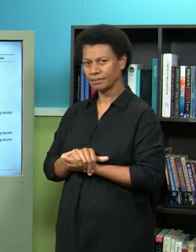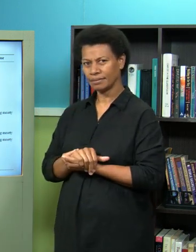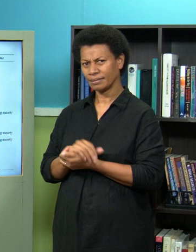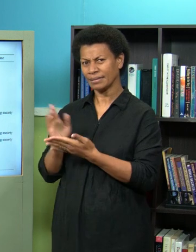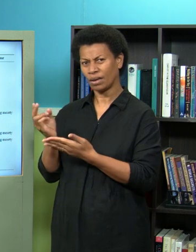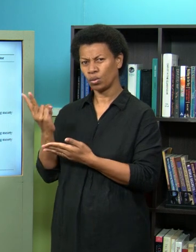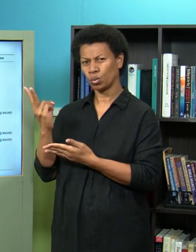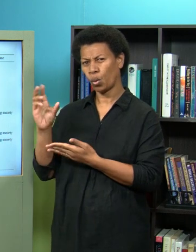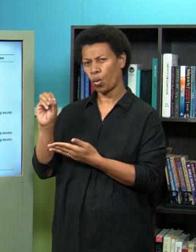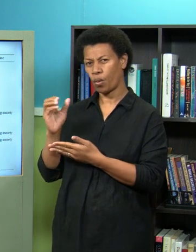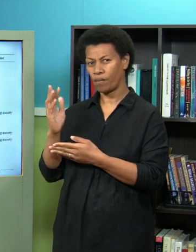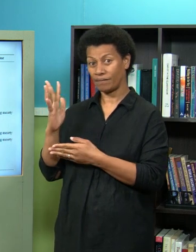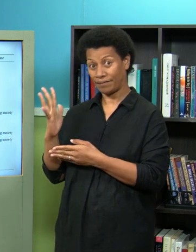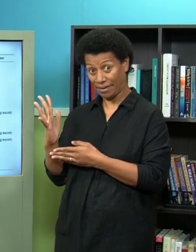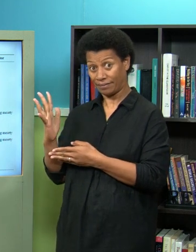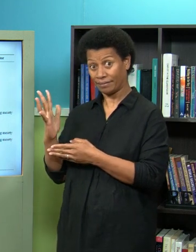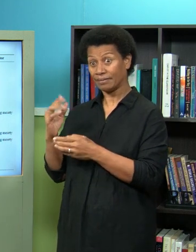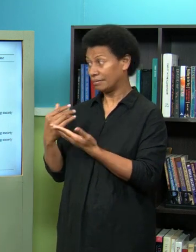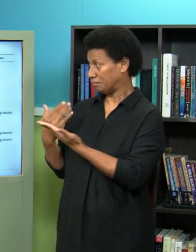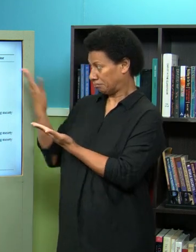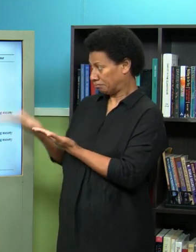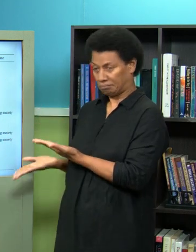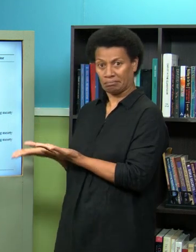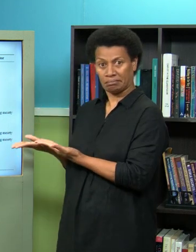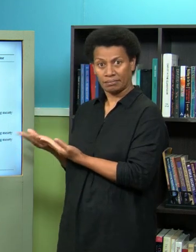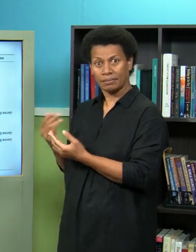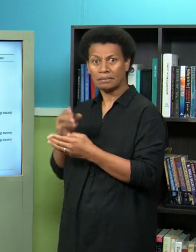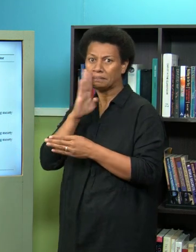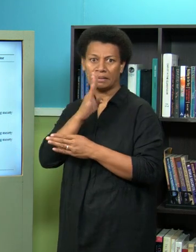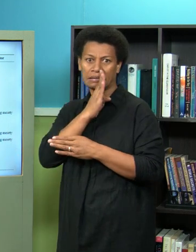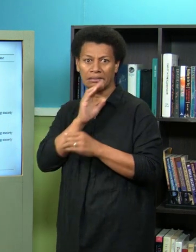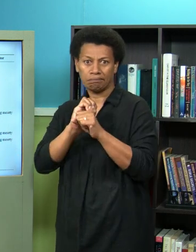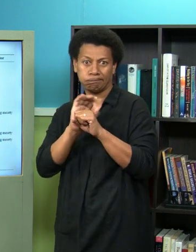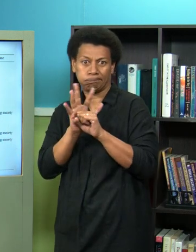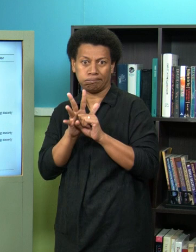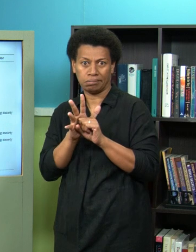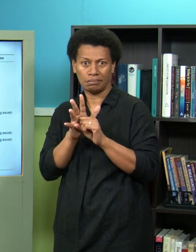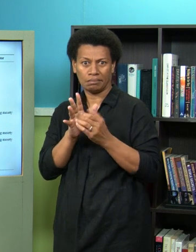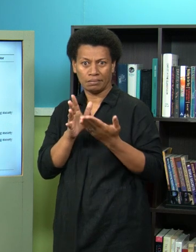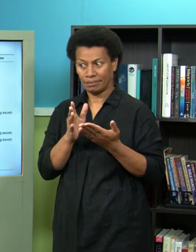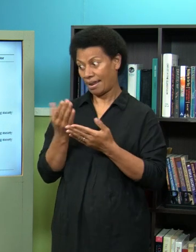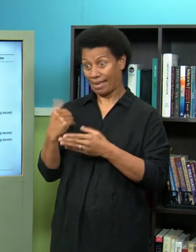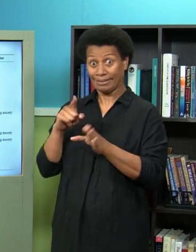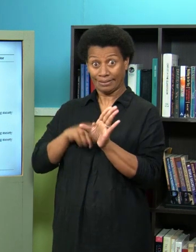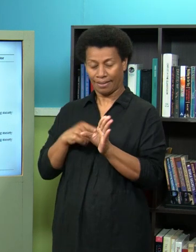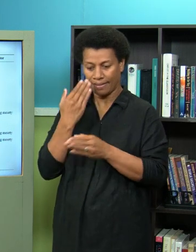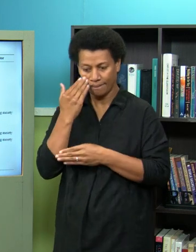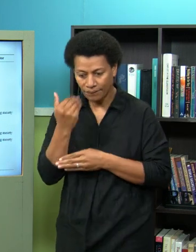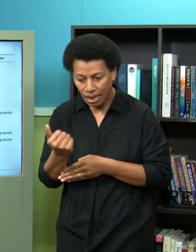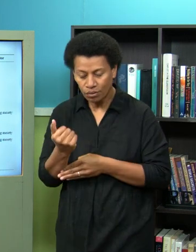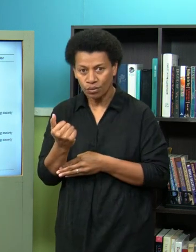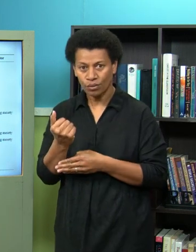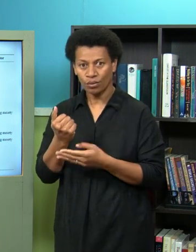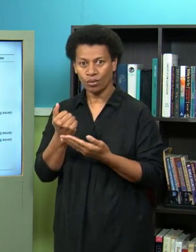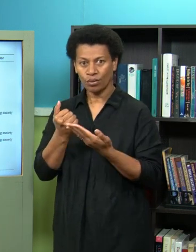2005 and as you can see it's missing from this publication because it was not known until last year when when it was